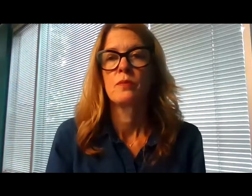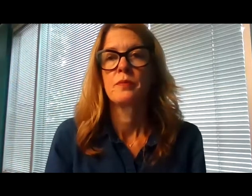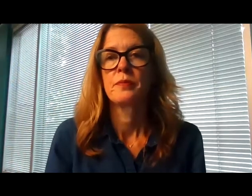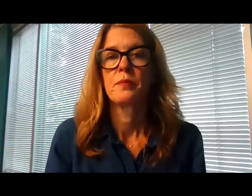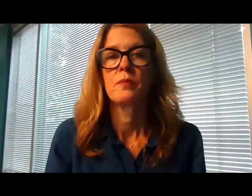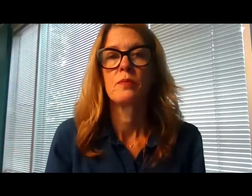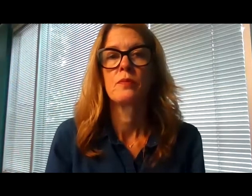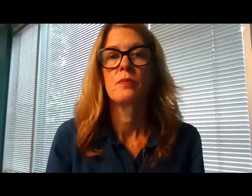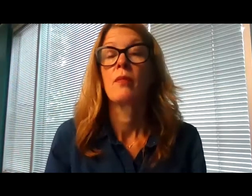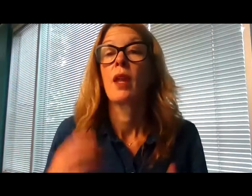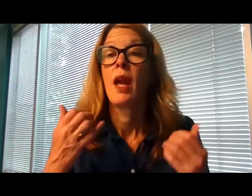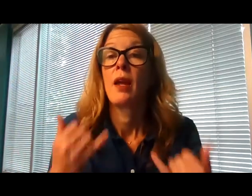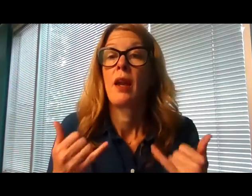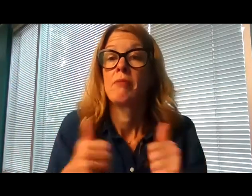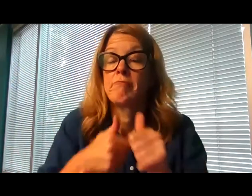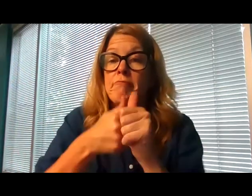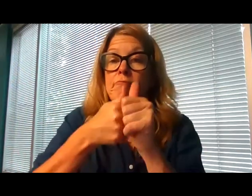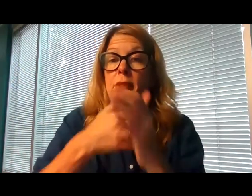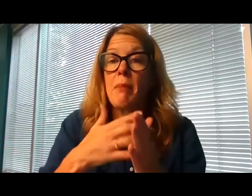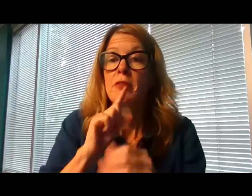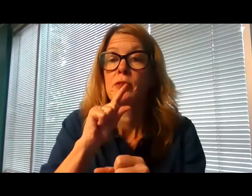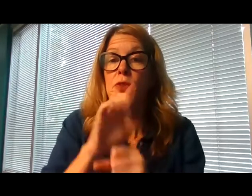Now the Apostles' Creed on page 120.